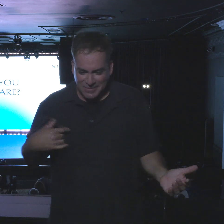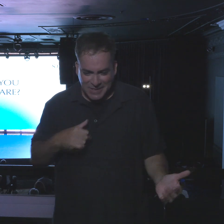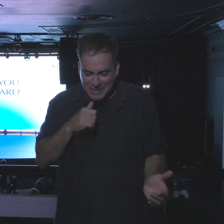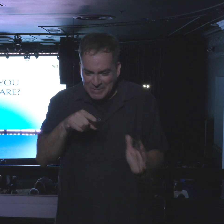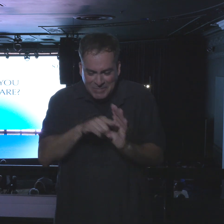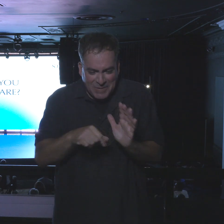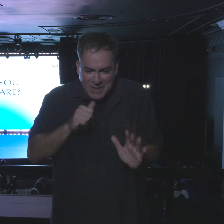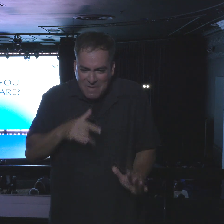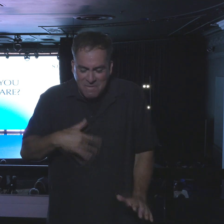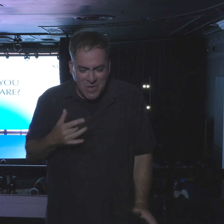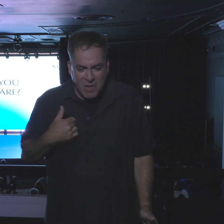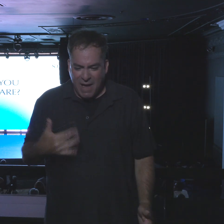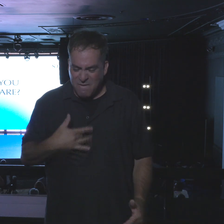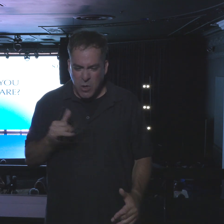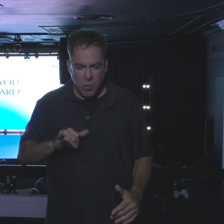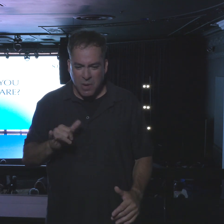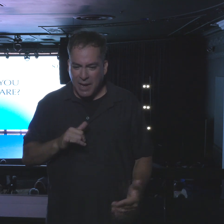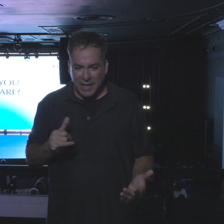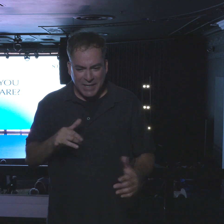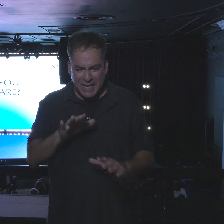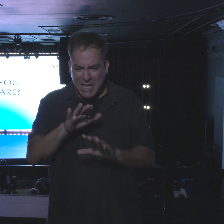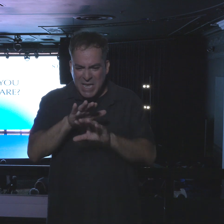feel like a hypocrite.